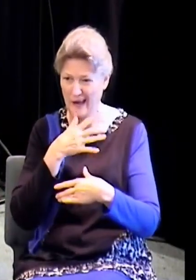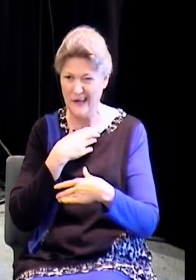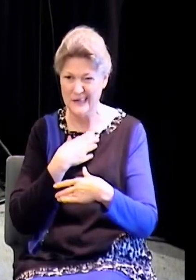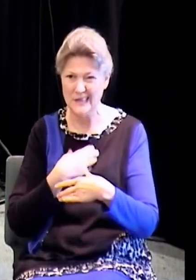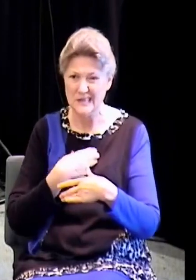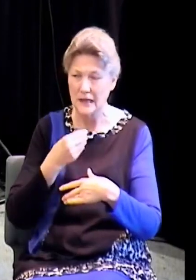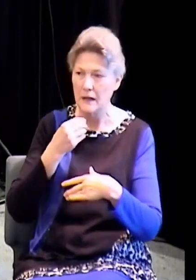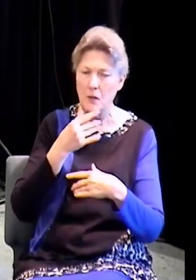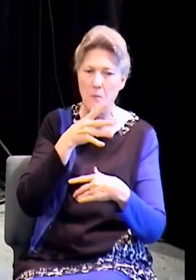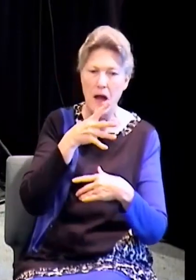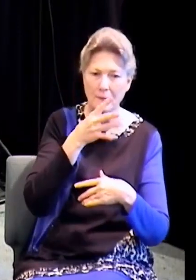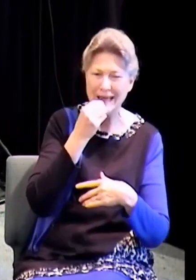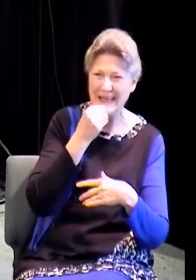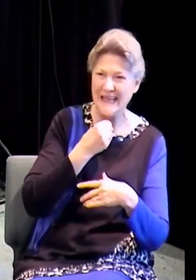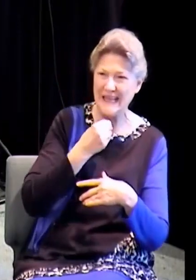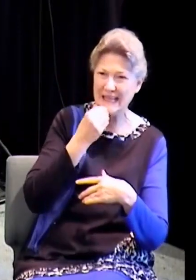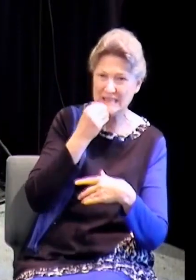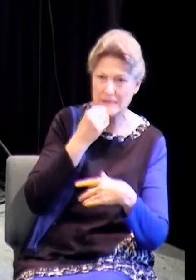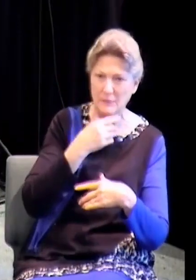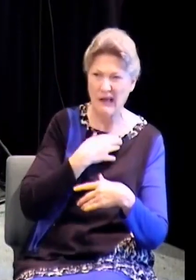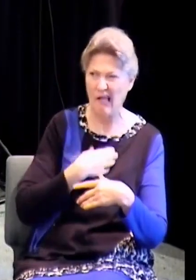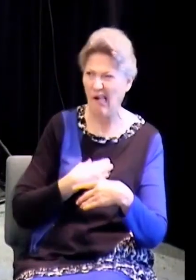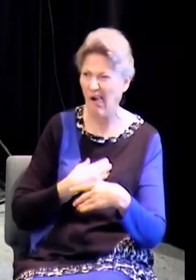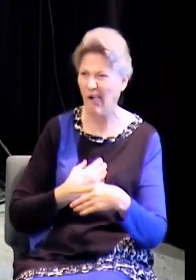born, they affect everybody. Then they kick everybody. No, I'm kidding.